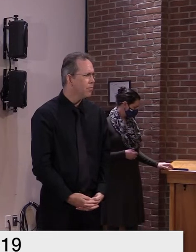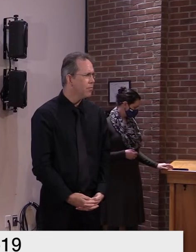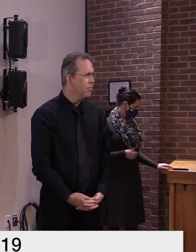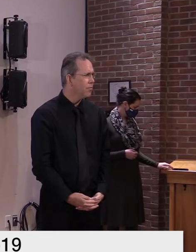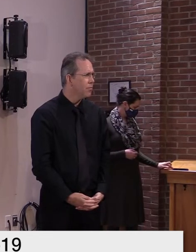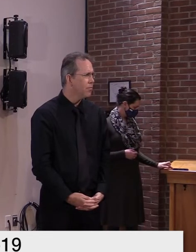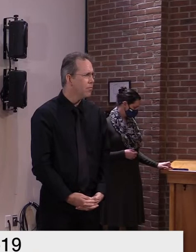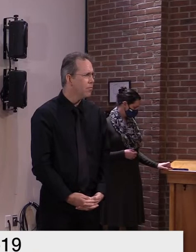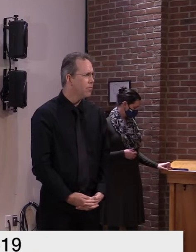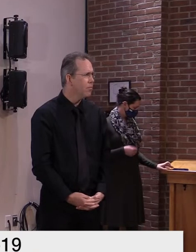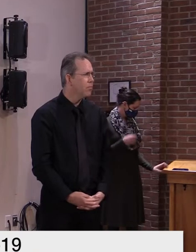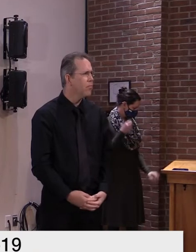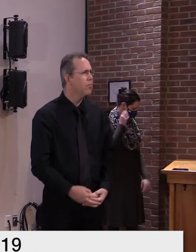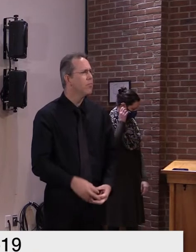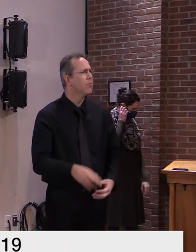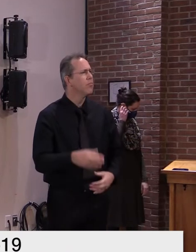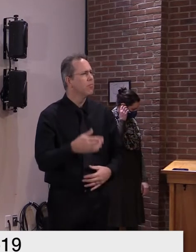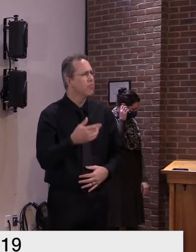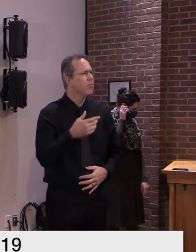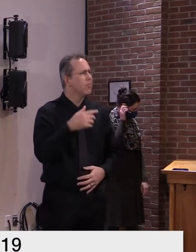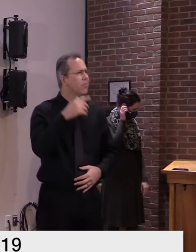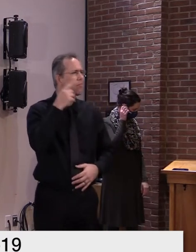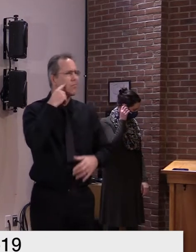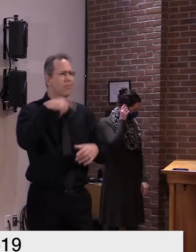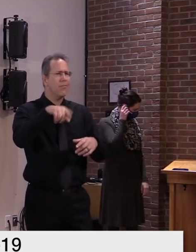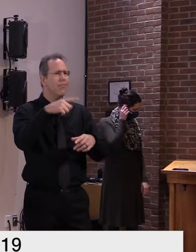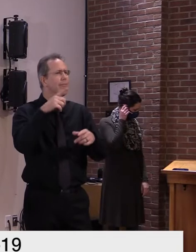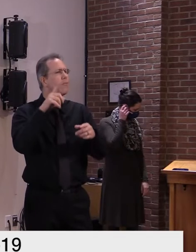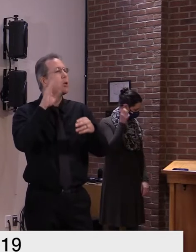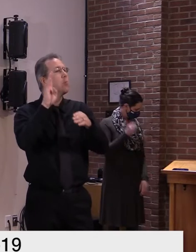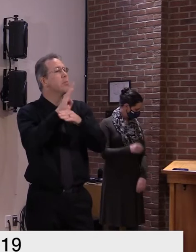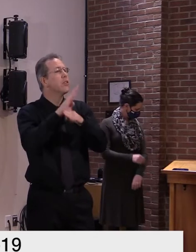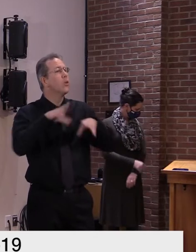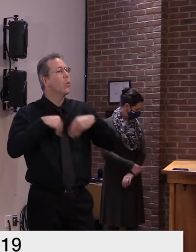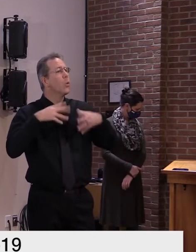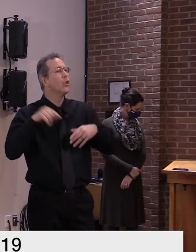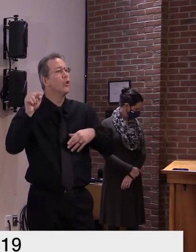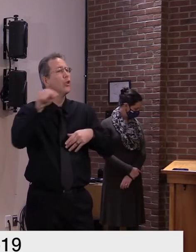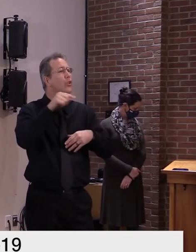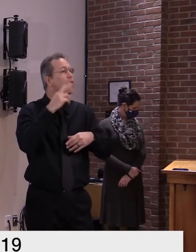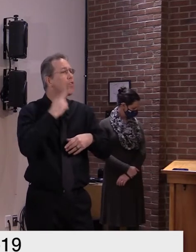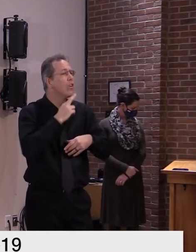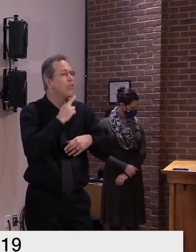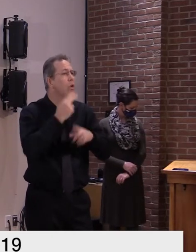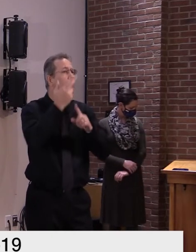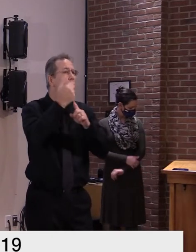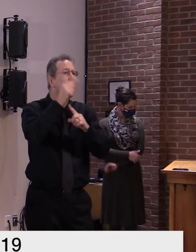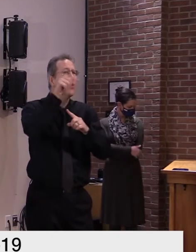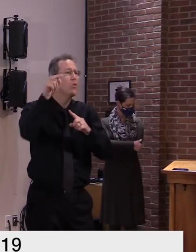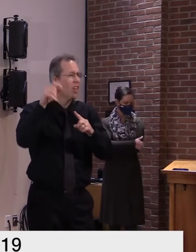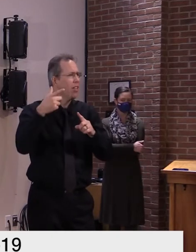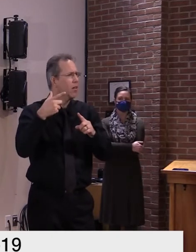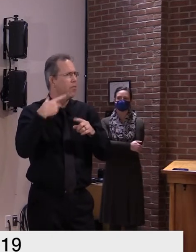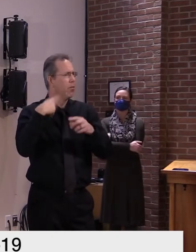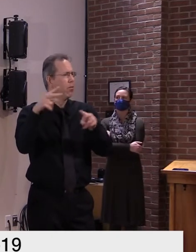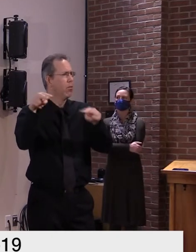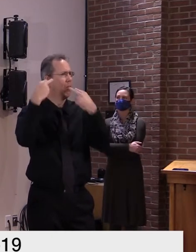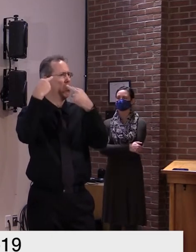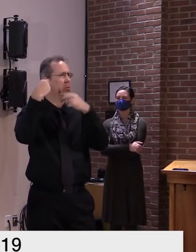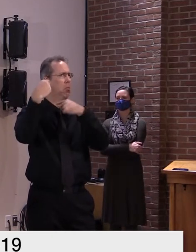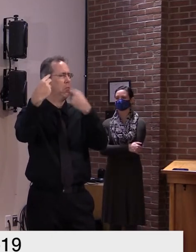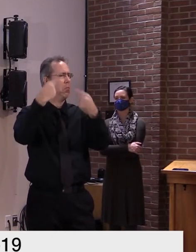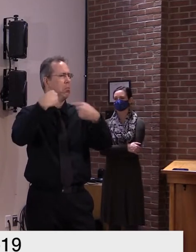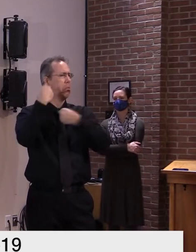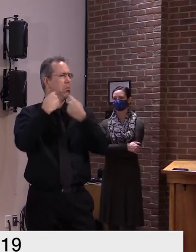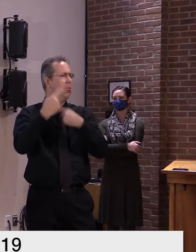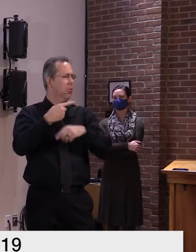this before but now we're seeing cases go up we're seeing deaths go up every day one two three deaths every day here in